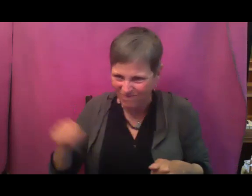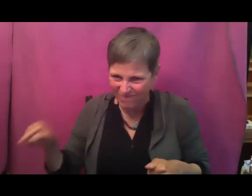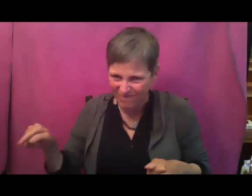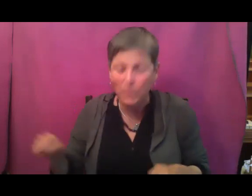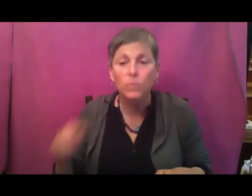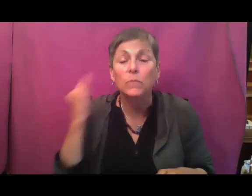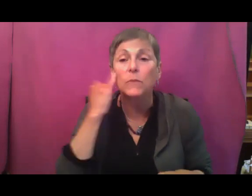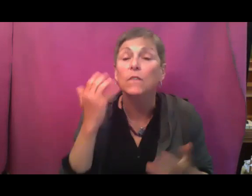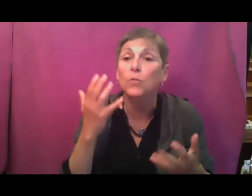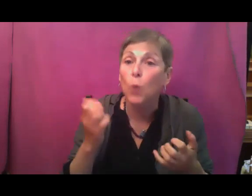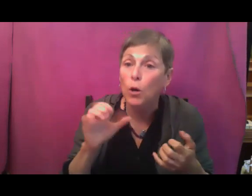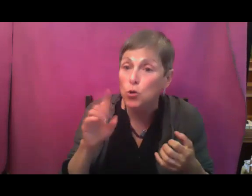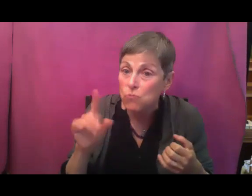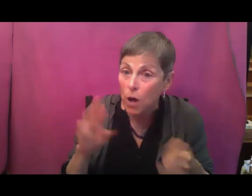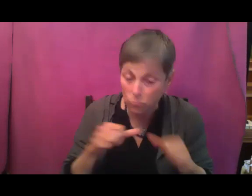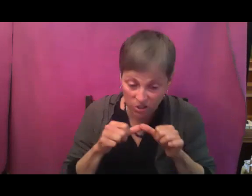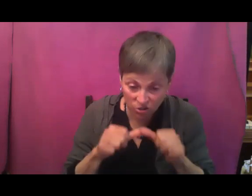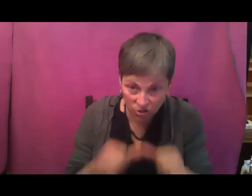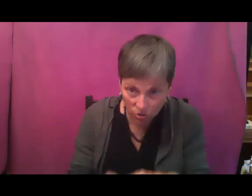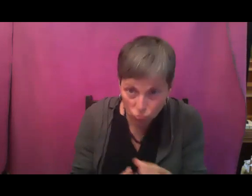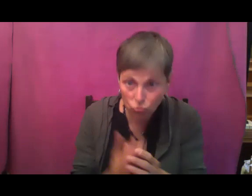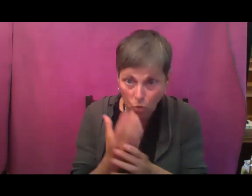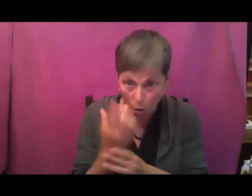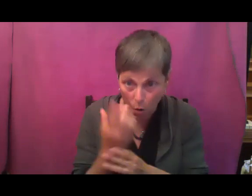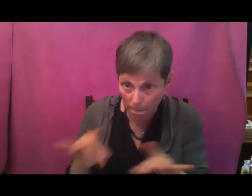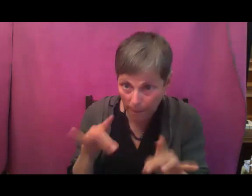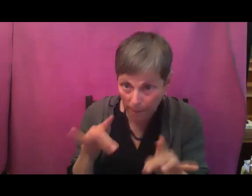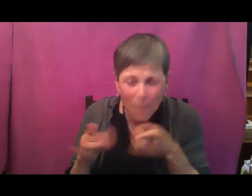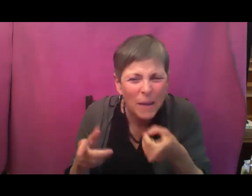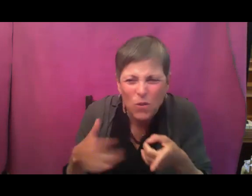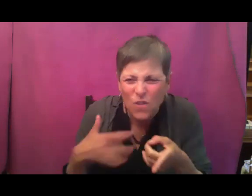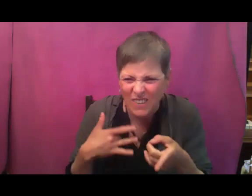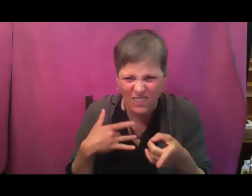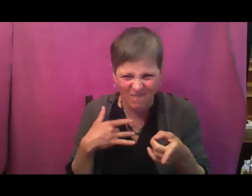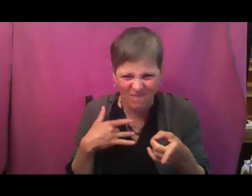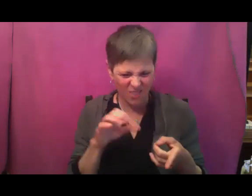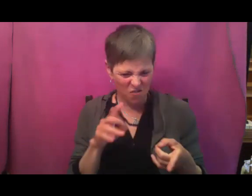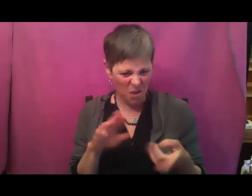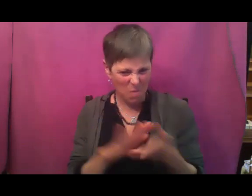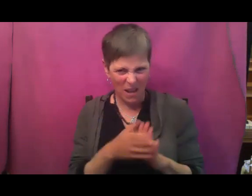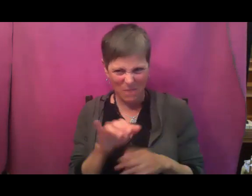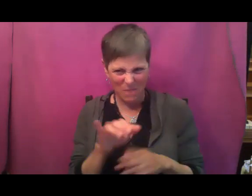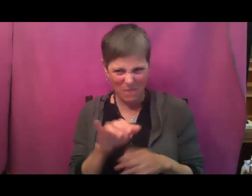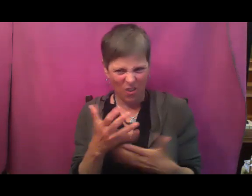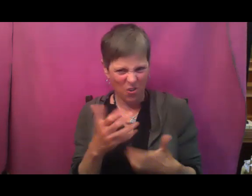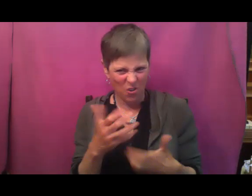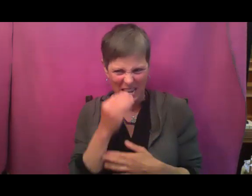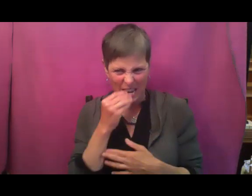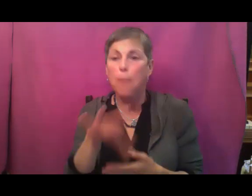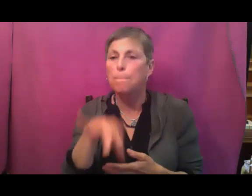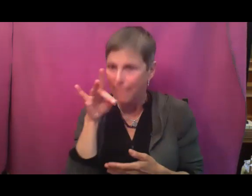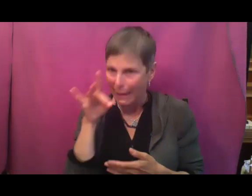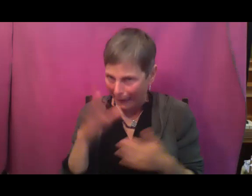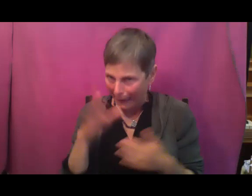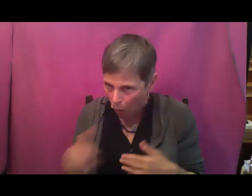producing, even if you aren't planning on eating that yellowing cucumber, harvest it anyway and throw it on your